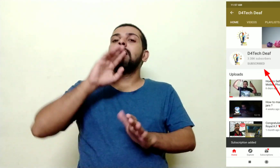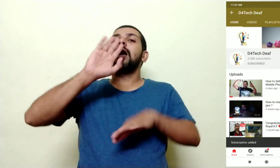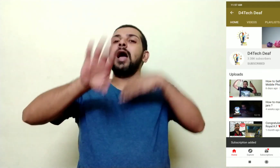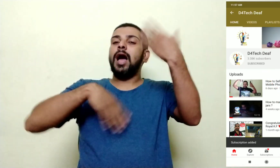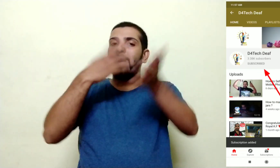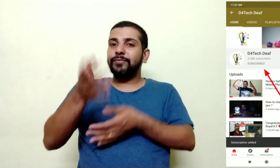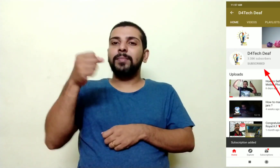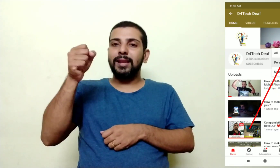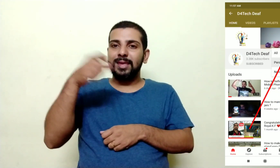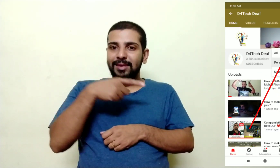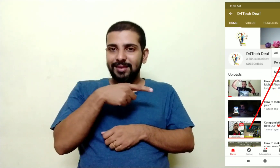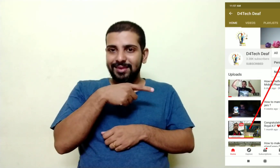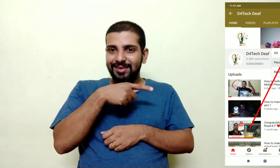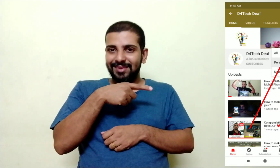Can't you see